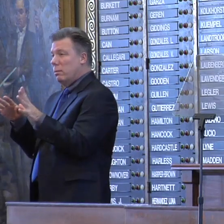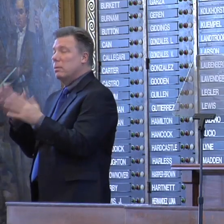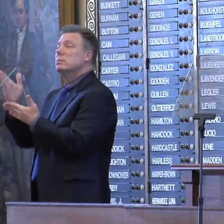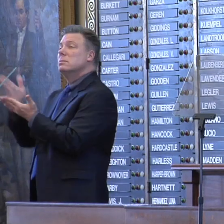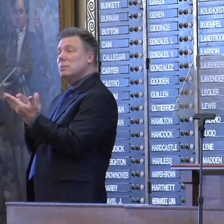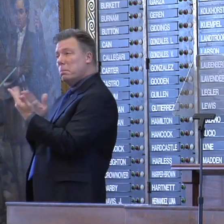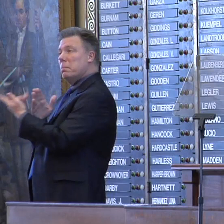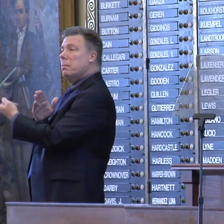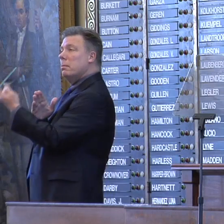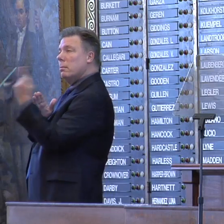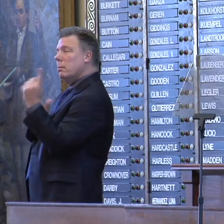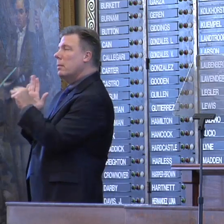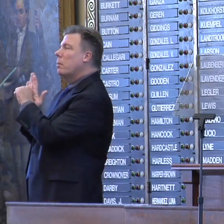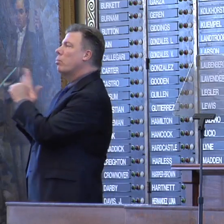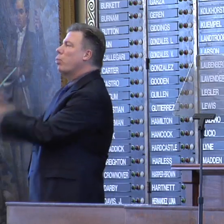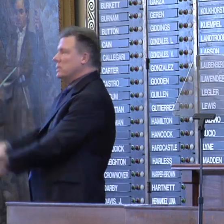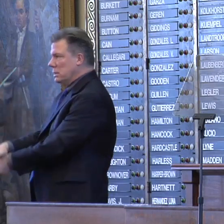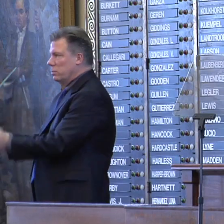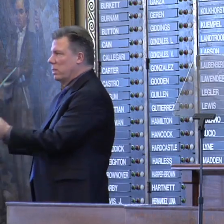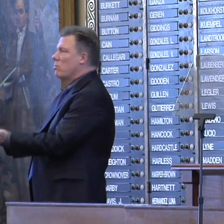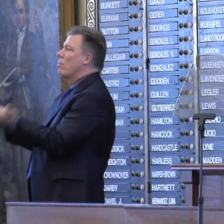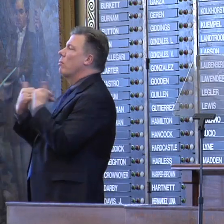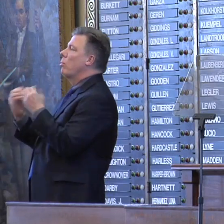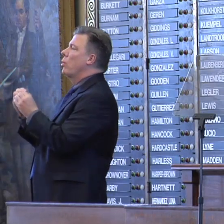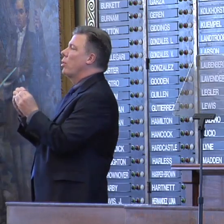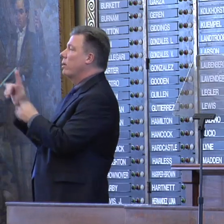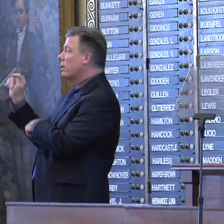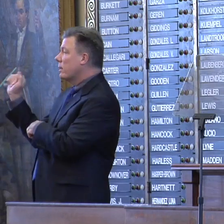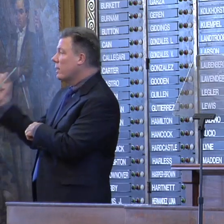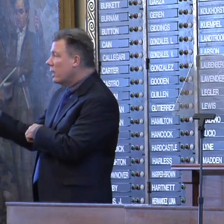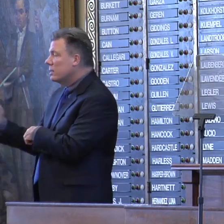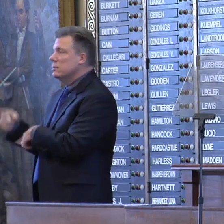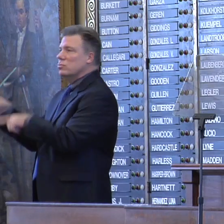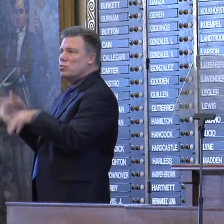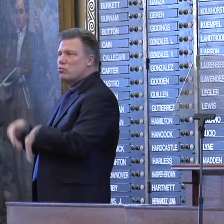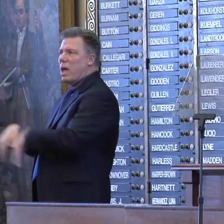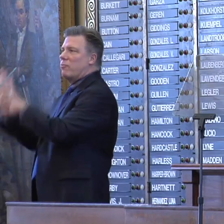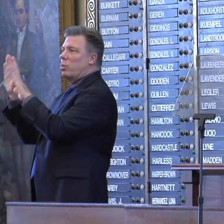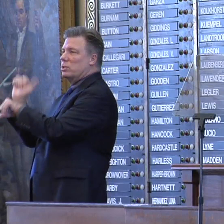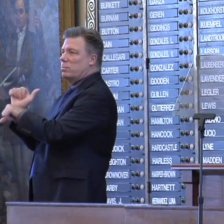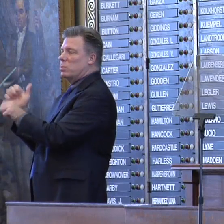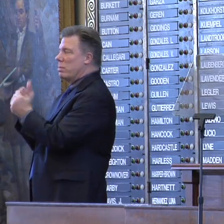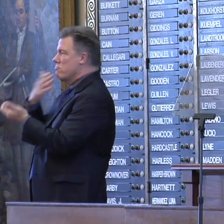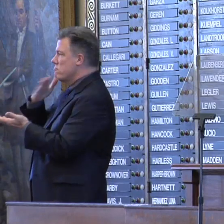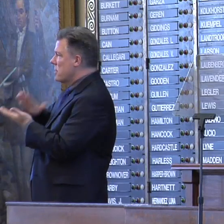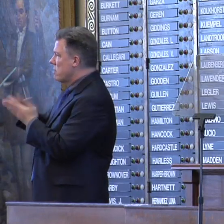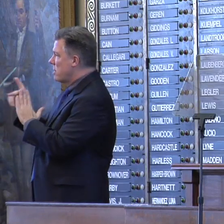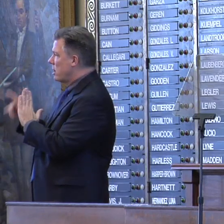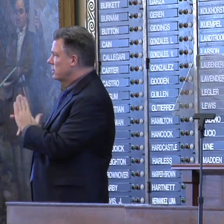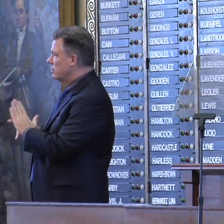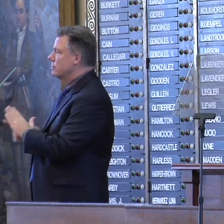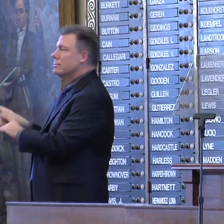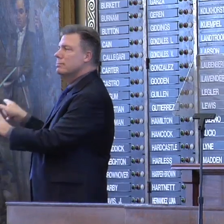Some oppressing their citizens with more taxes and driving away jobs with bad policy. Texas